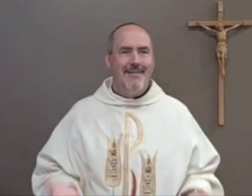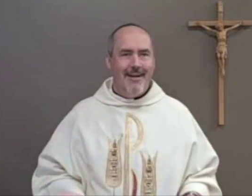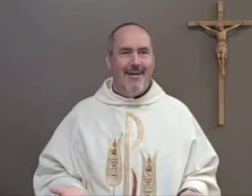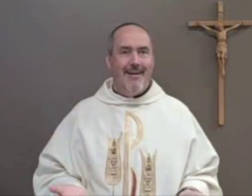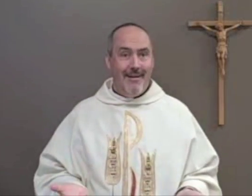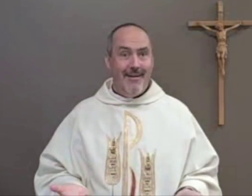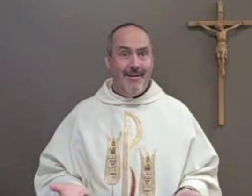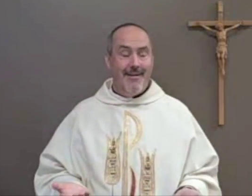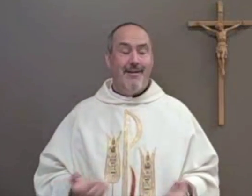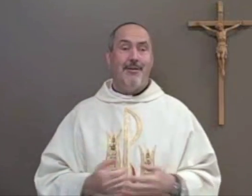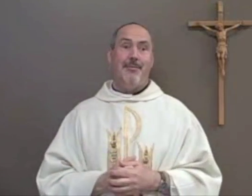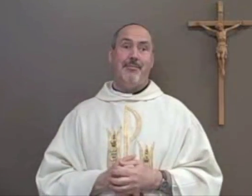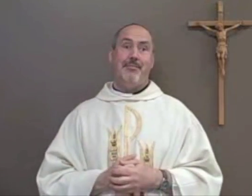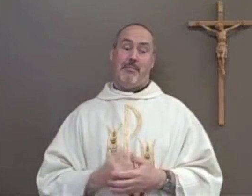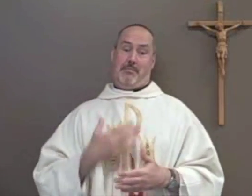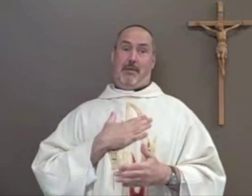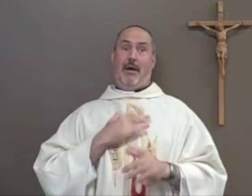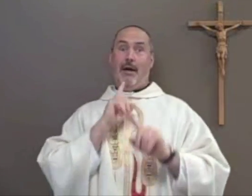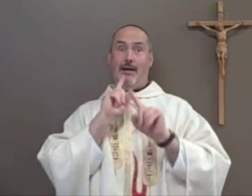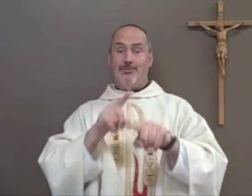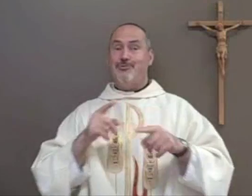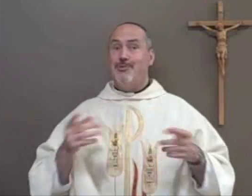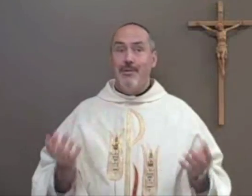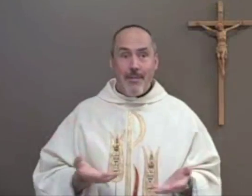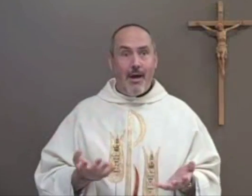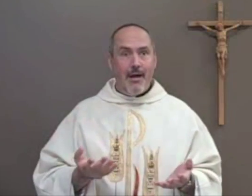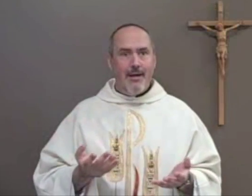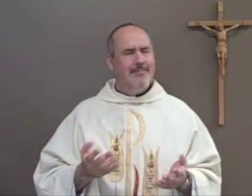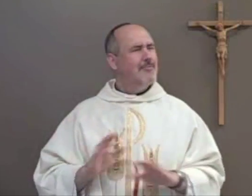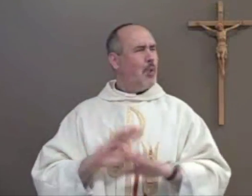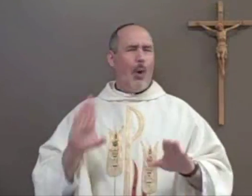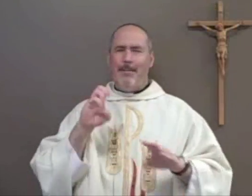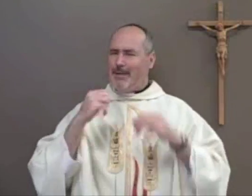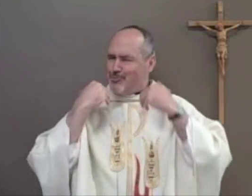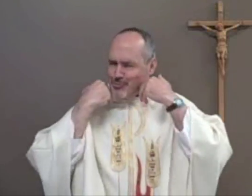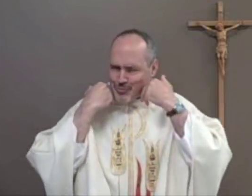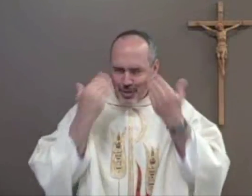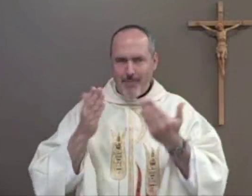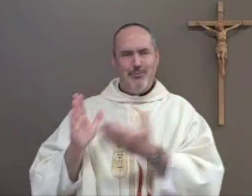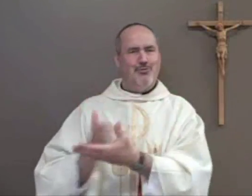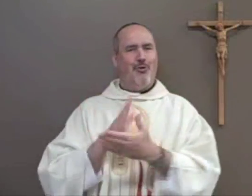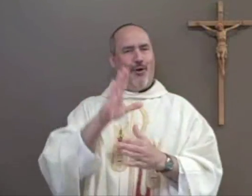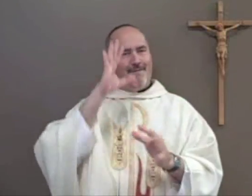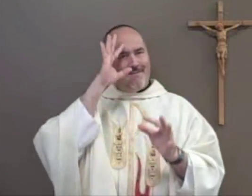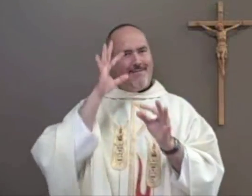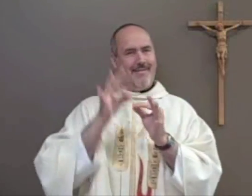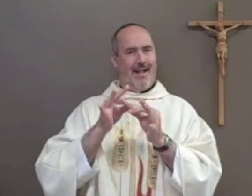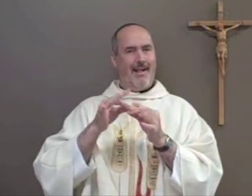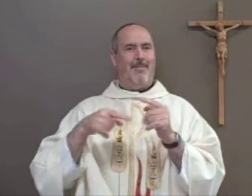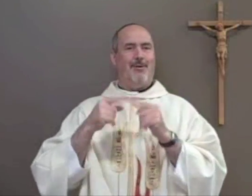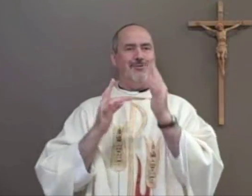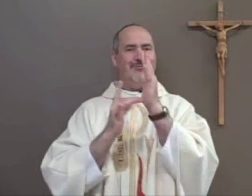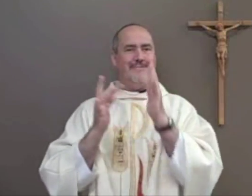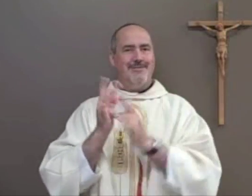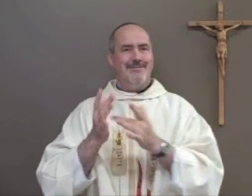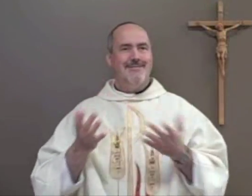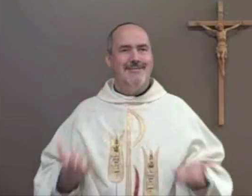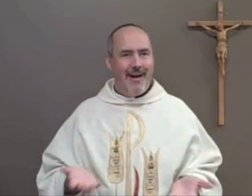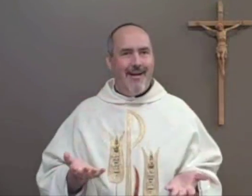well the answer is simply yes we shouldn't be ashamed of our faith and ashamed of